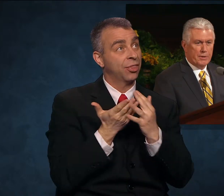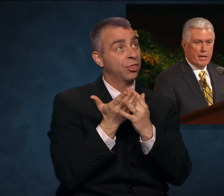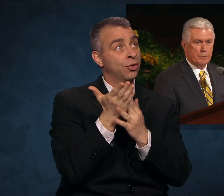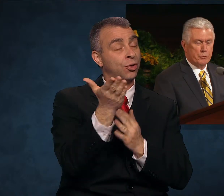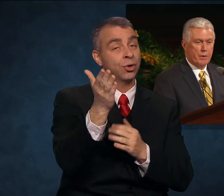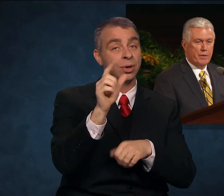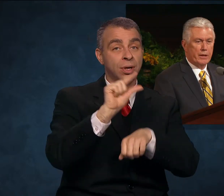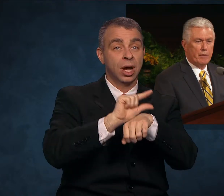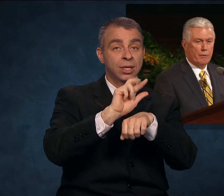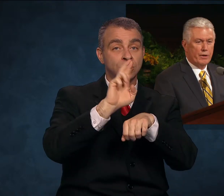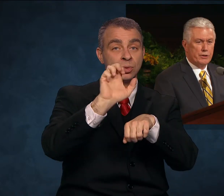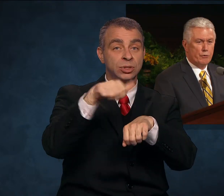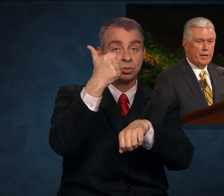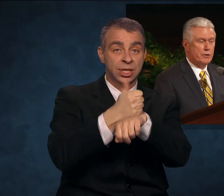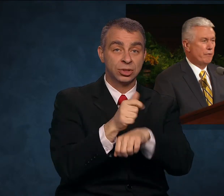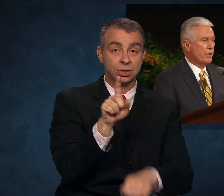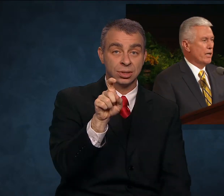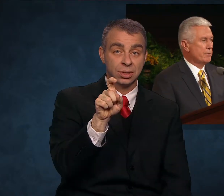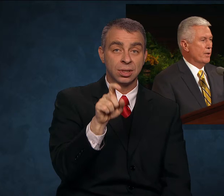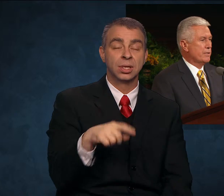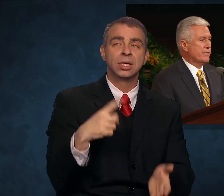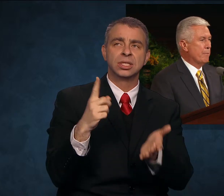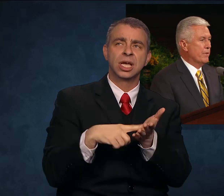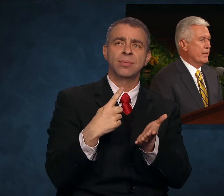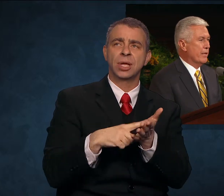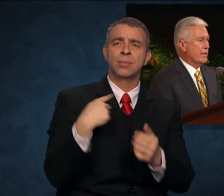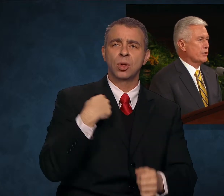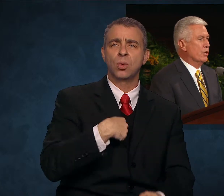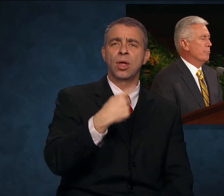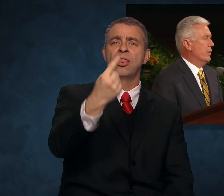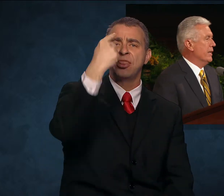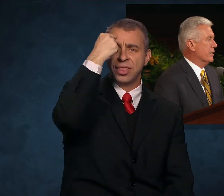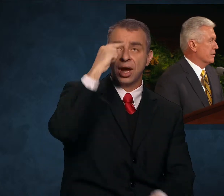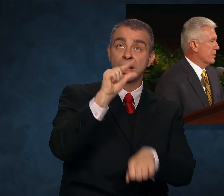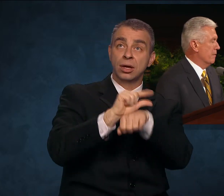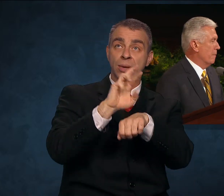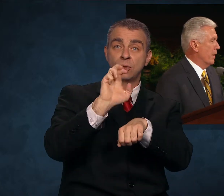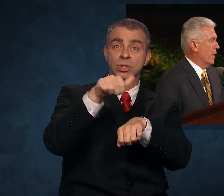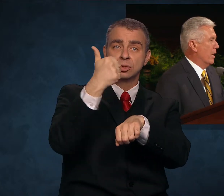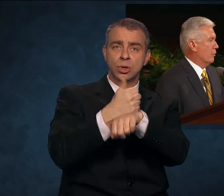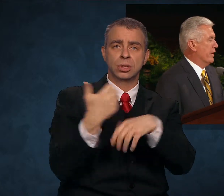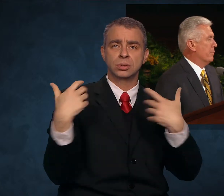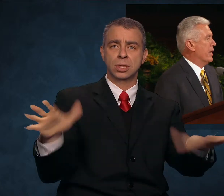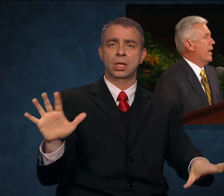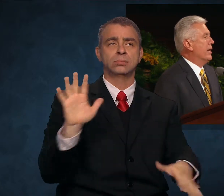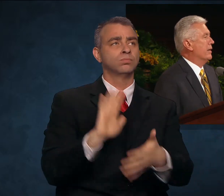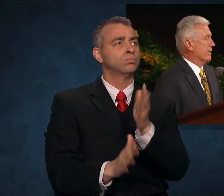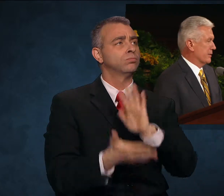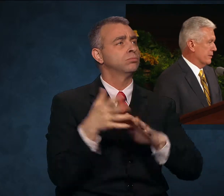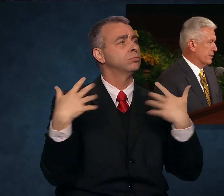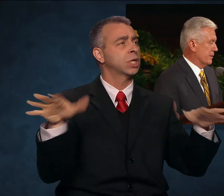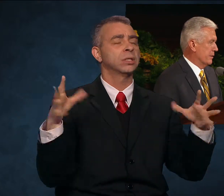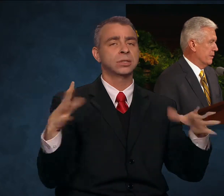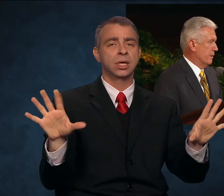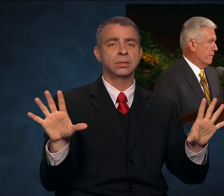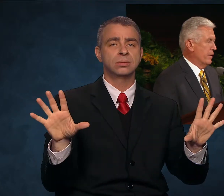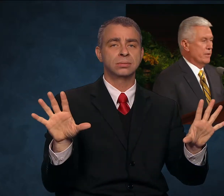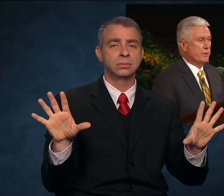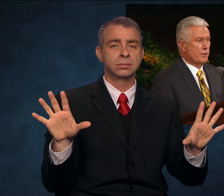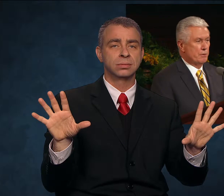Sometimes we think of the restoration of the gospel as something that is complete, already behind us.